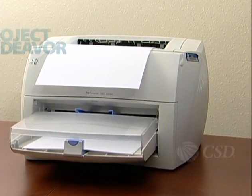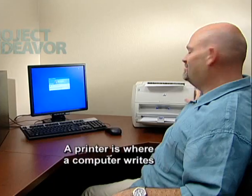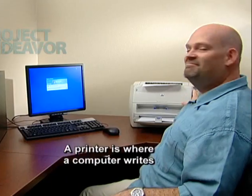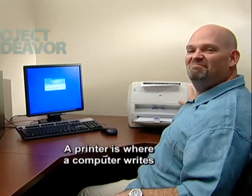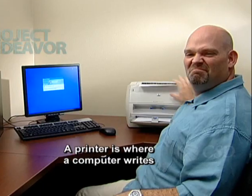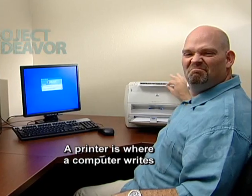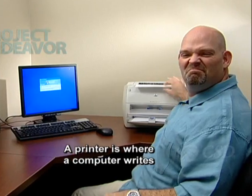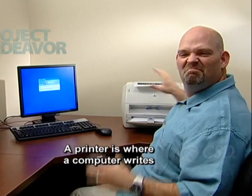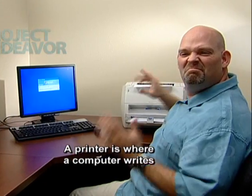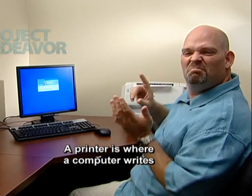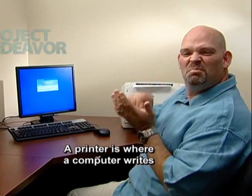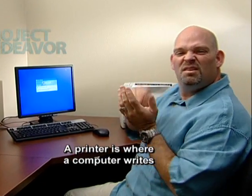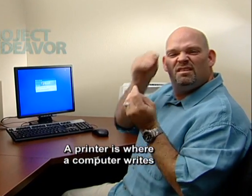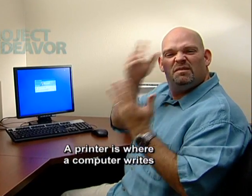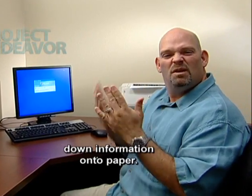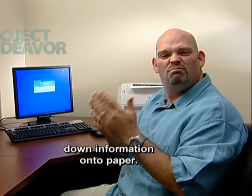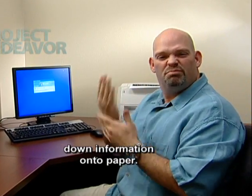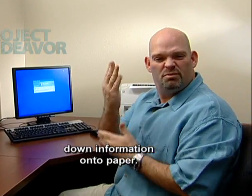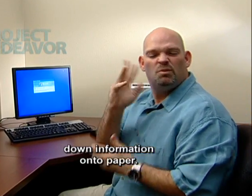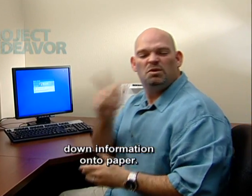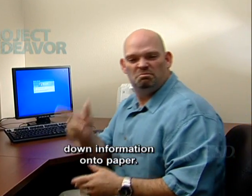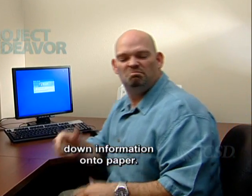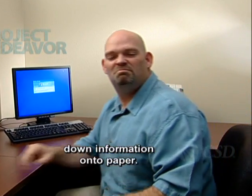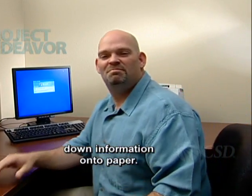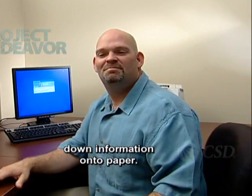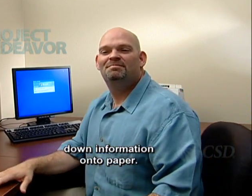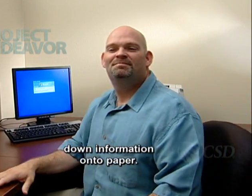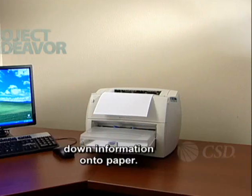A printer is where the computer writes down information onto paper.